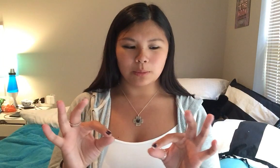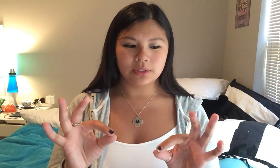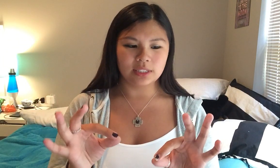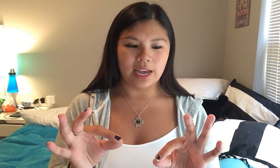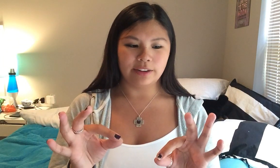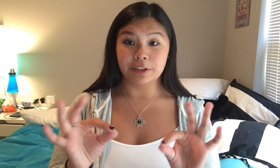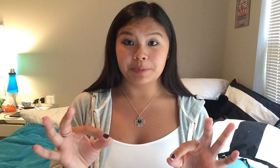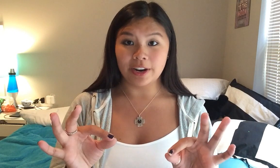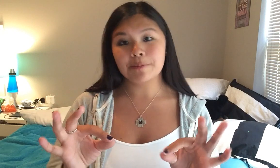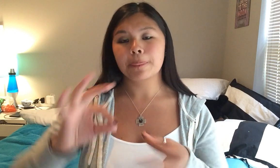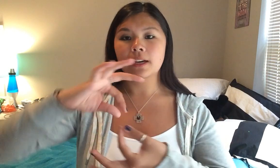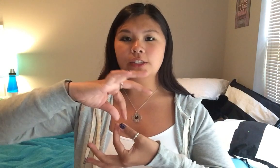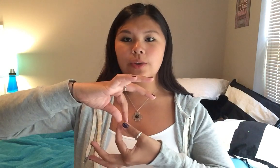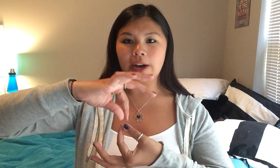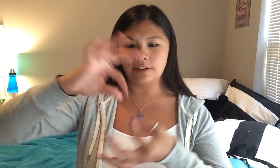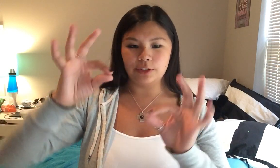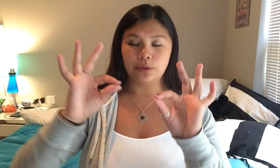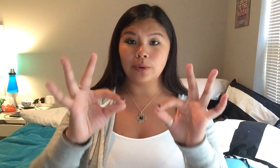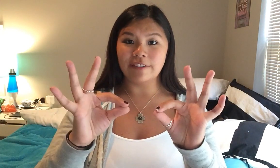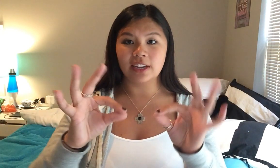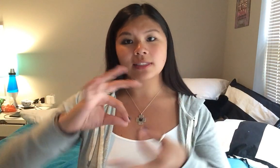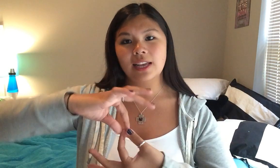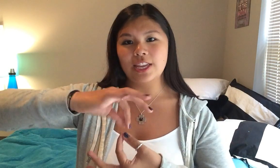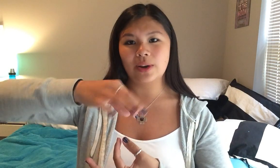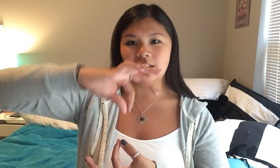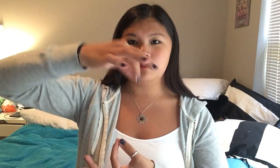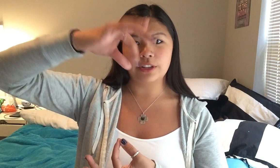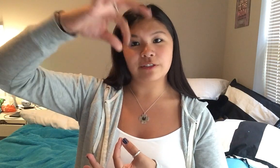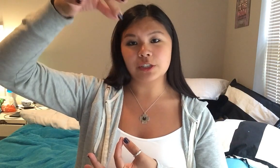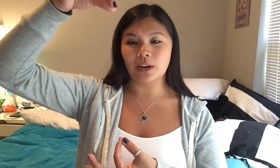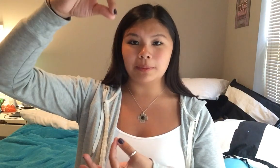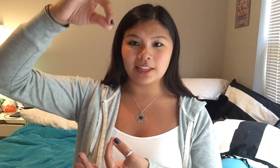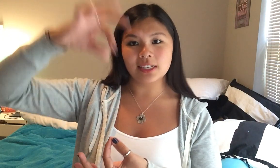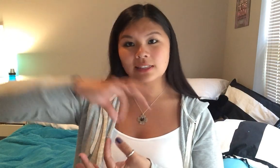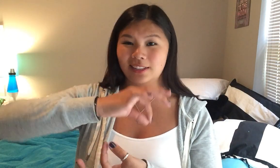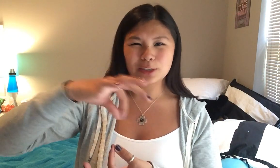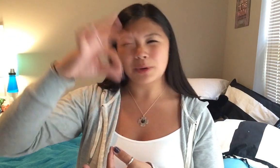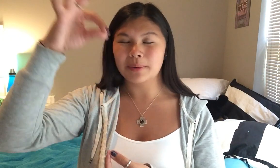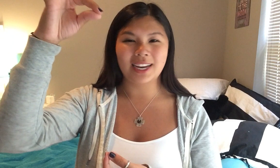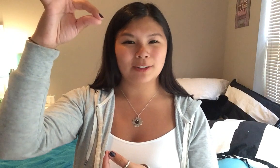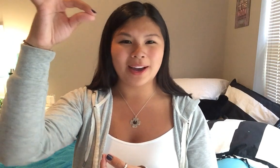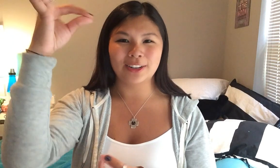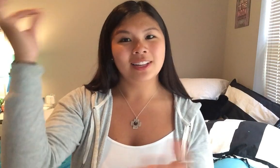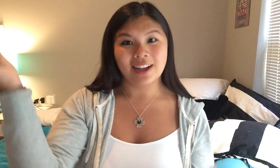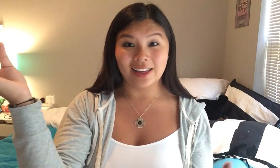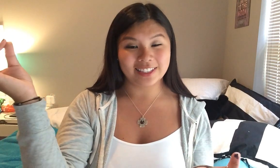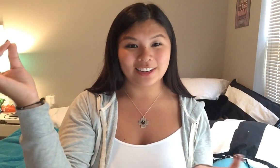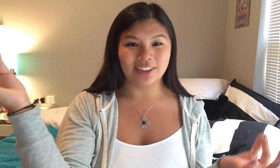almost the sign for spirit so you kind of do two F hands and you kind of bring the first one up like this like there's no coming out of a bottle I like to think of it